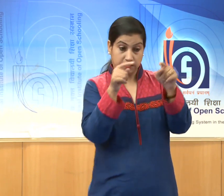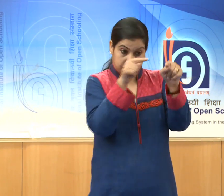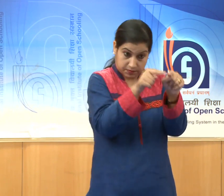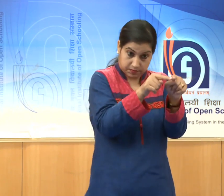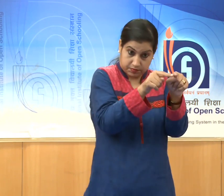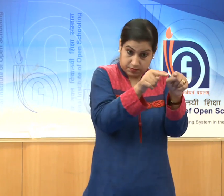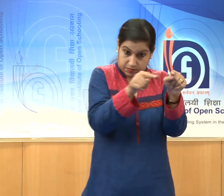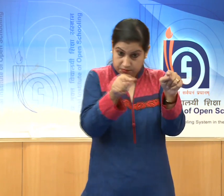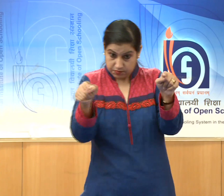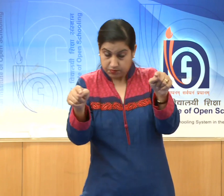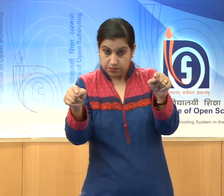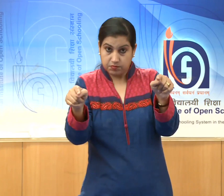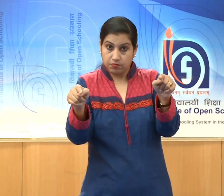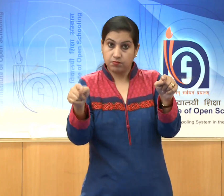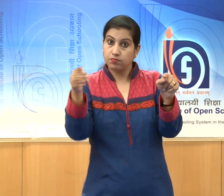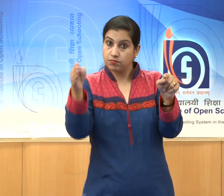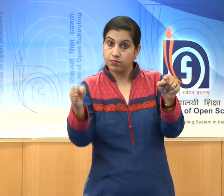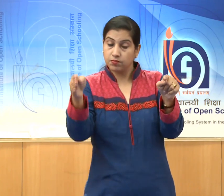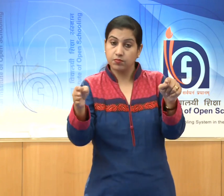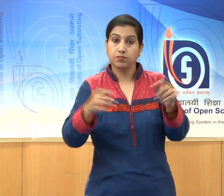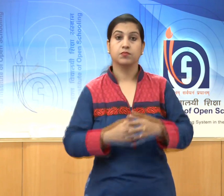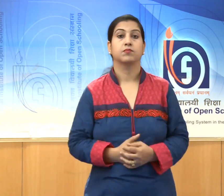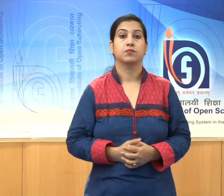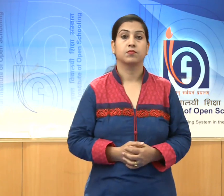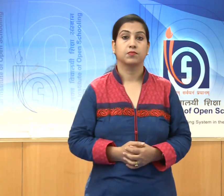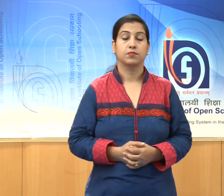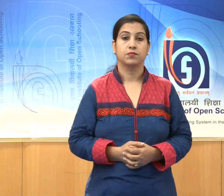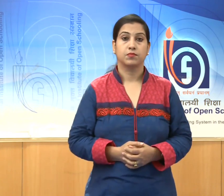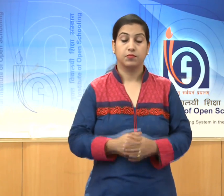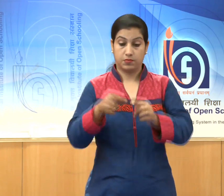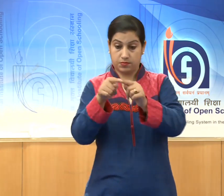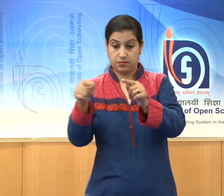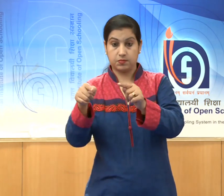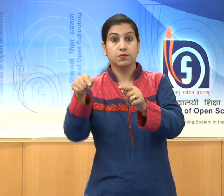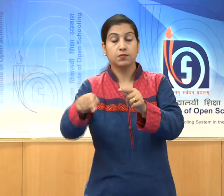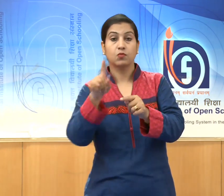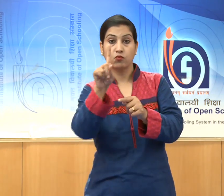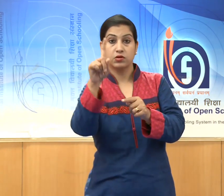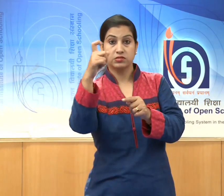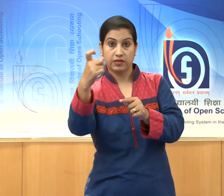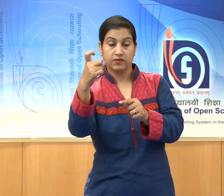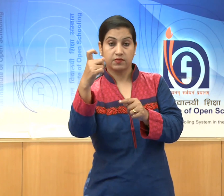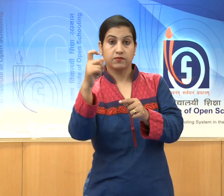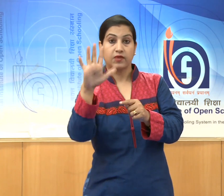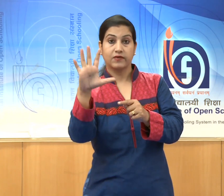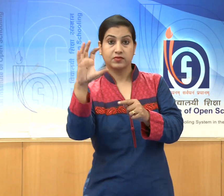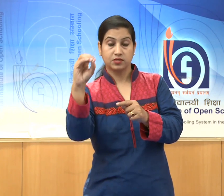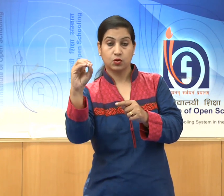-zero BCE and one-seven-five-zero